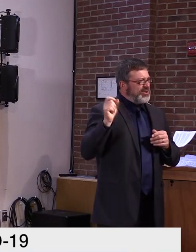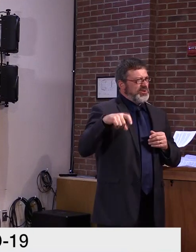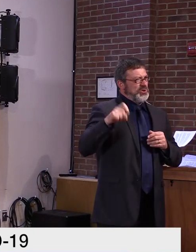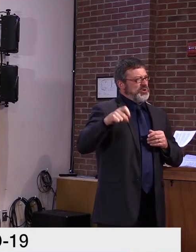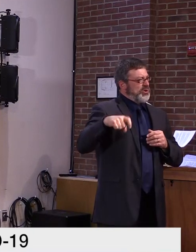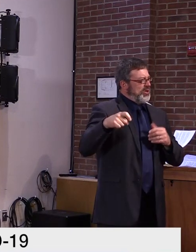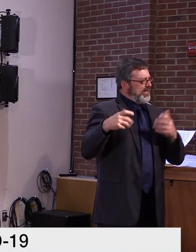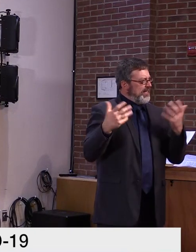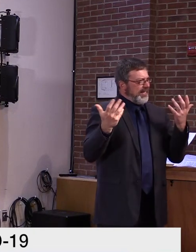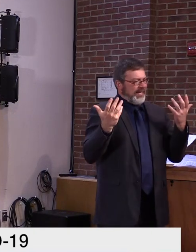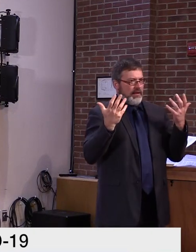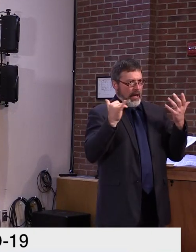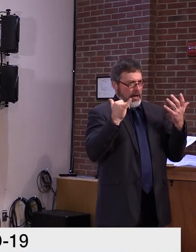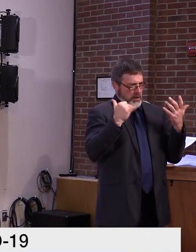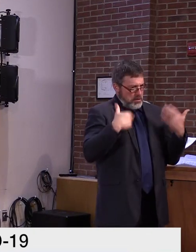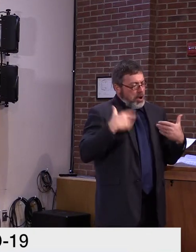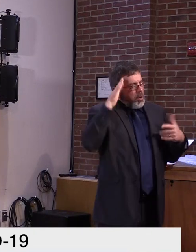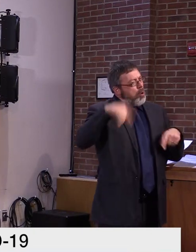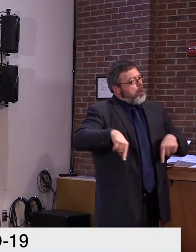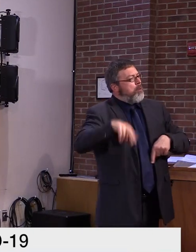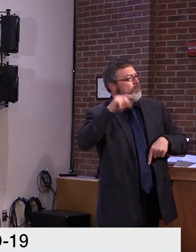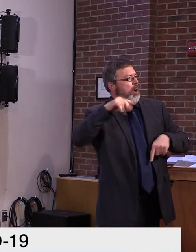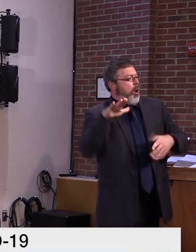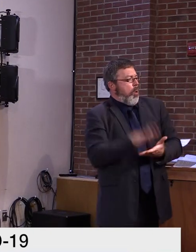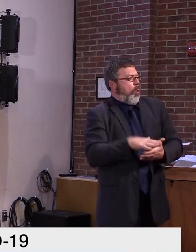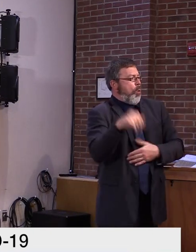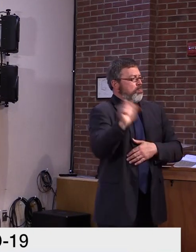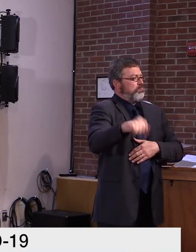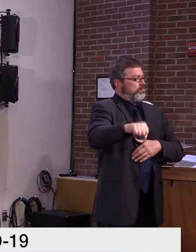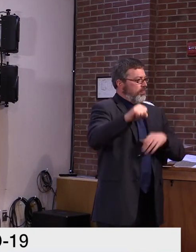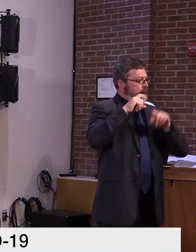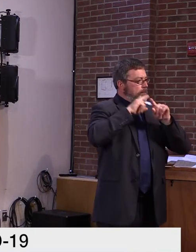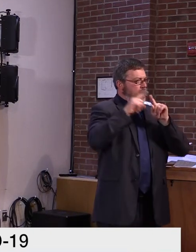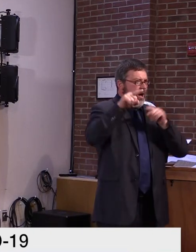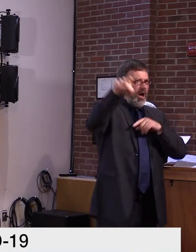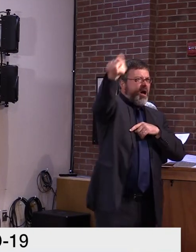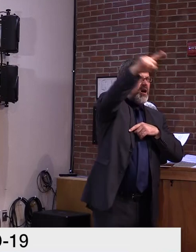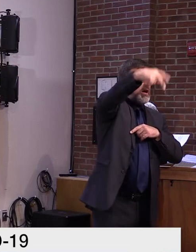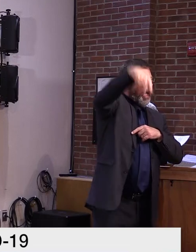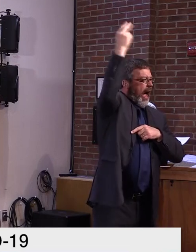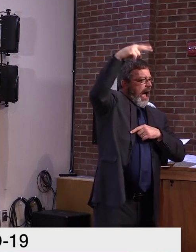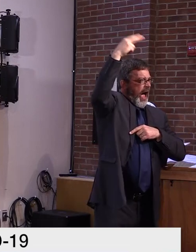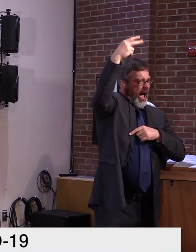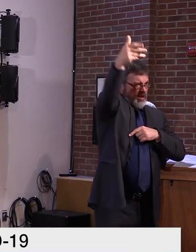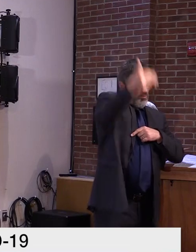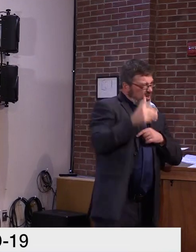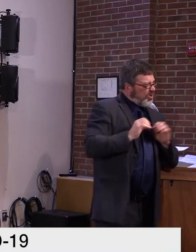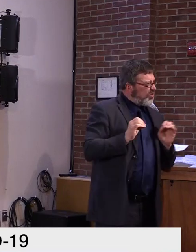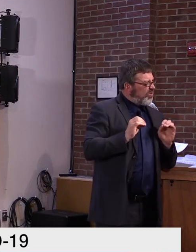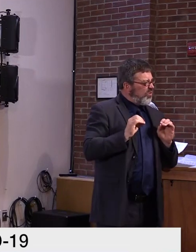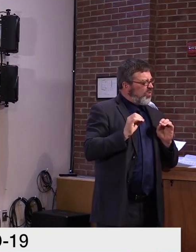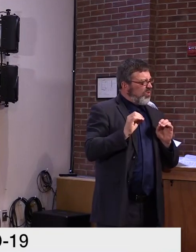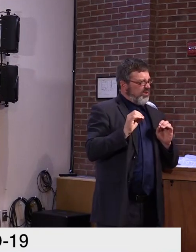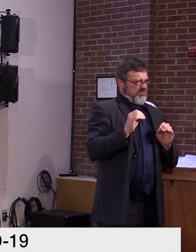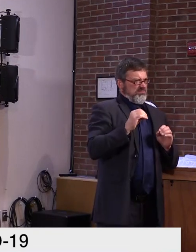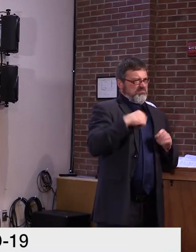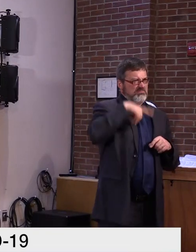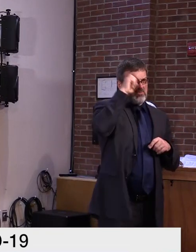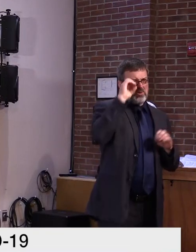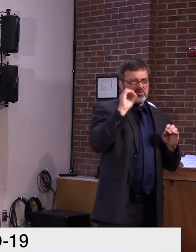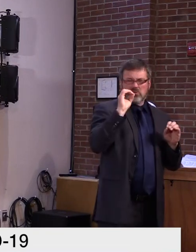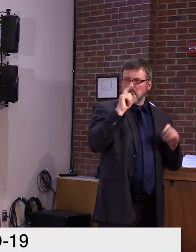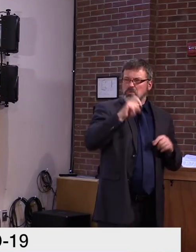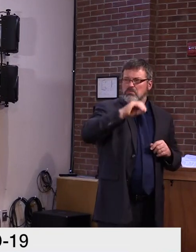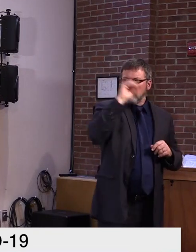Even as bigger schools, people are coming from the south, from the west, from all over. I'll answer part of that. I believe